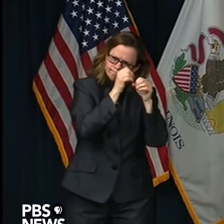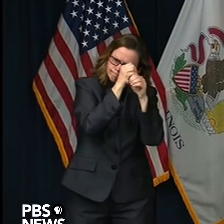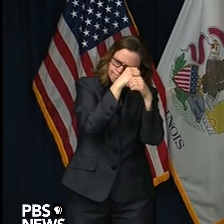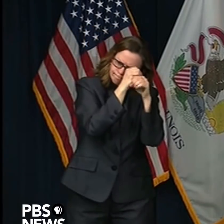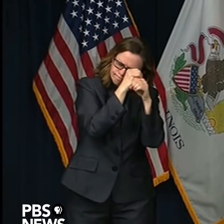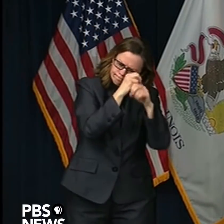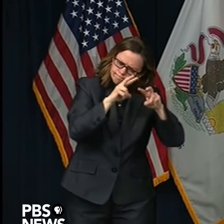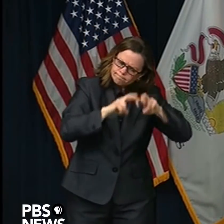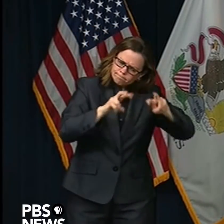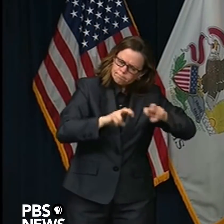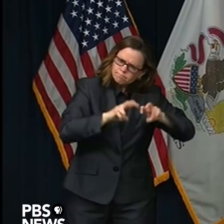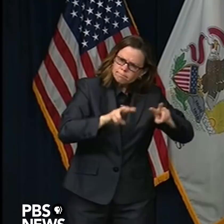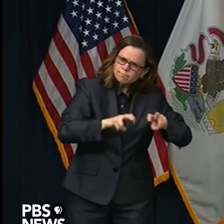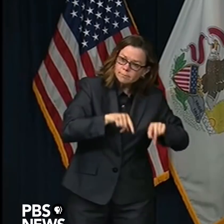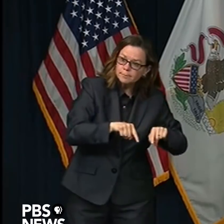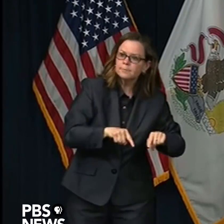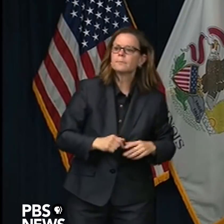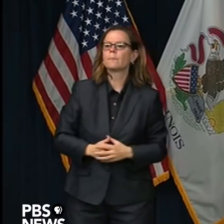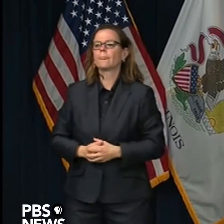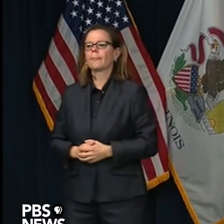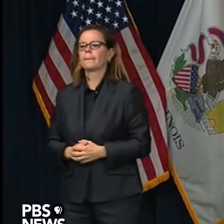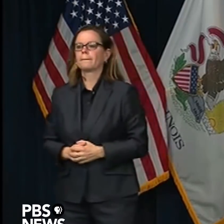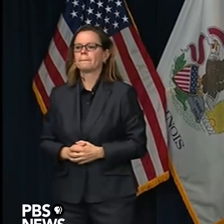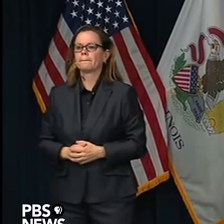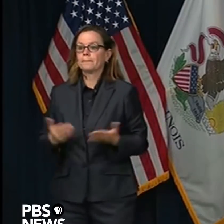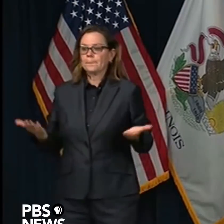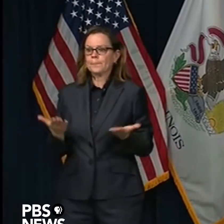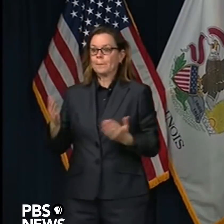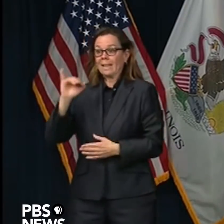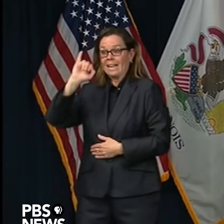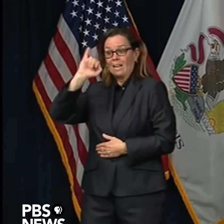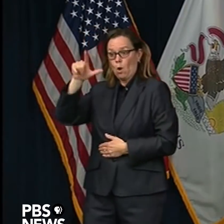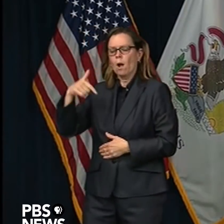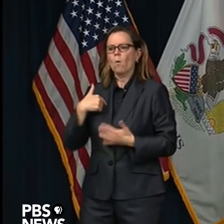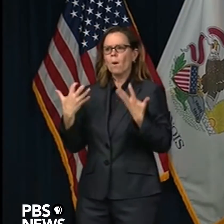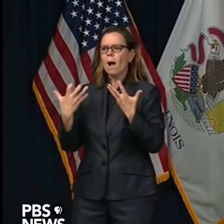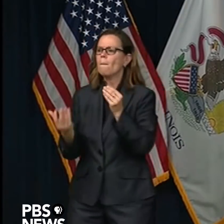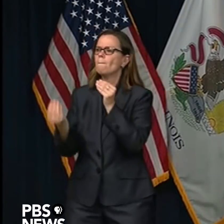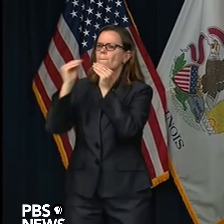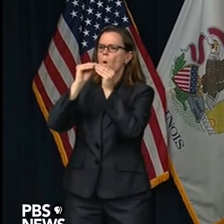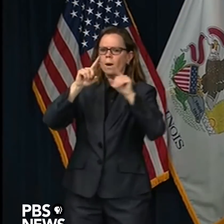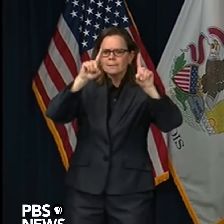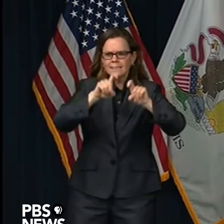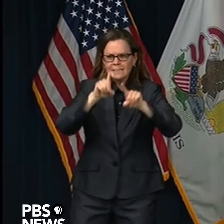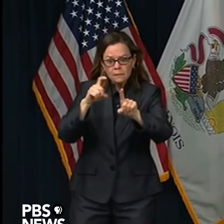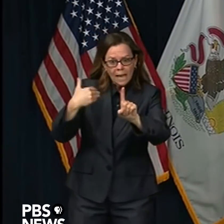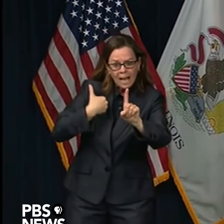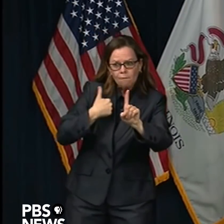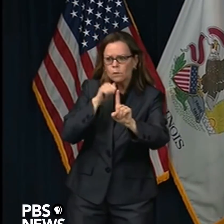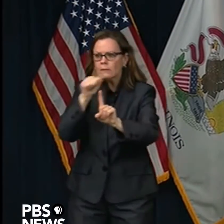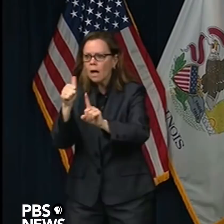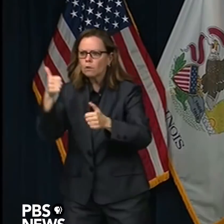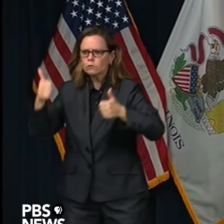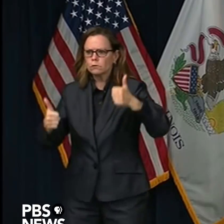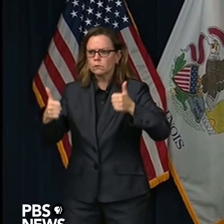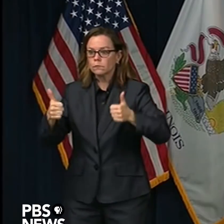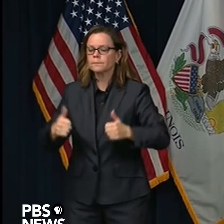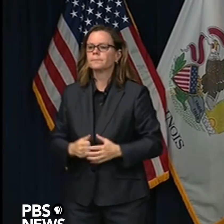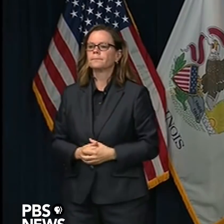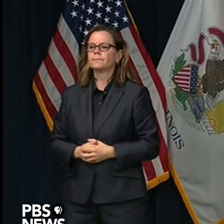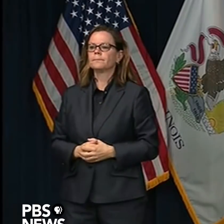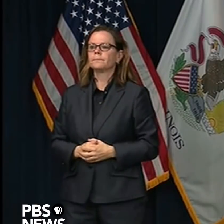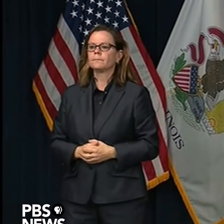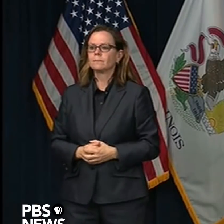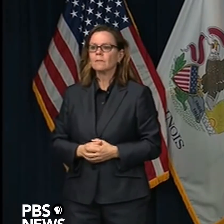Right now we do about, you know, we do thousands in the state. What we, what the federal government was doing is sending it off